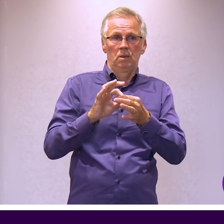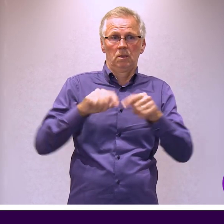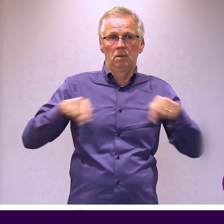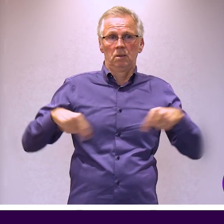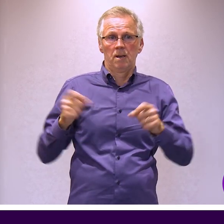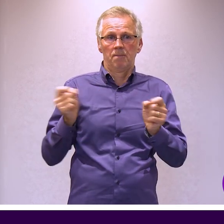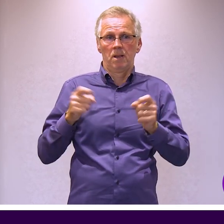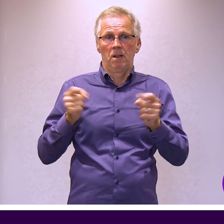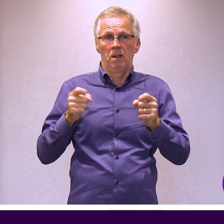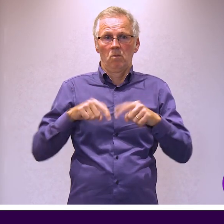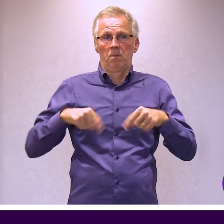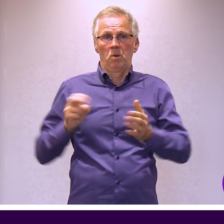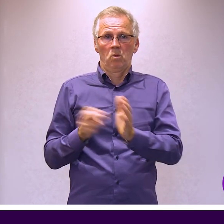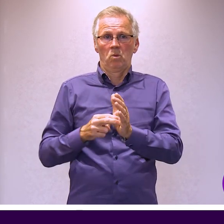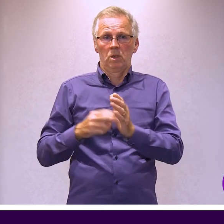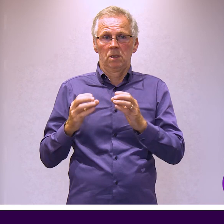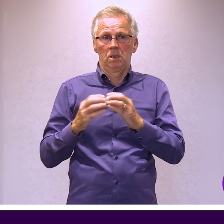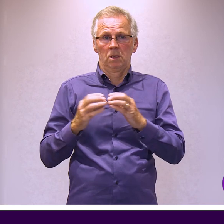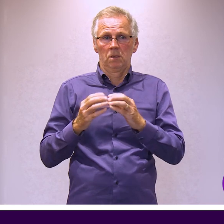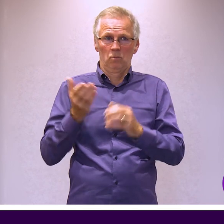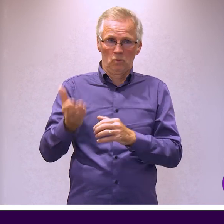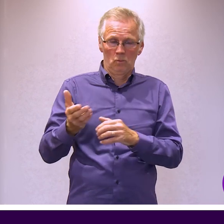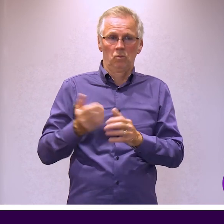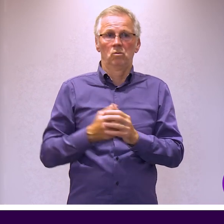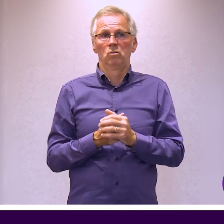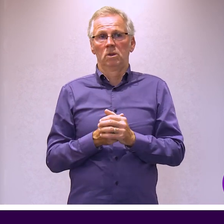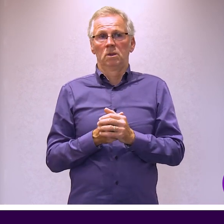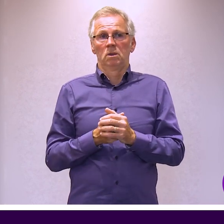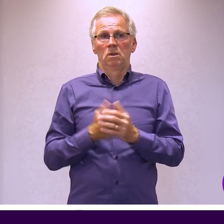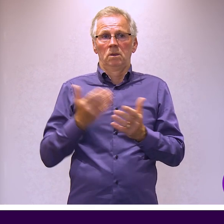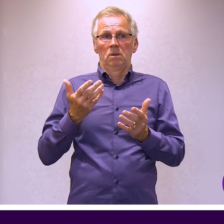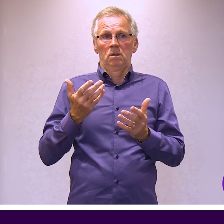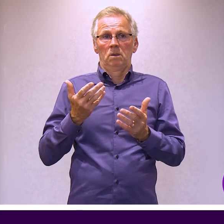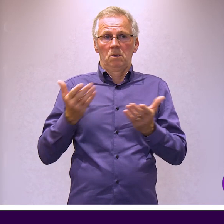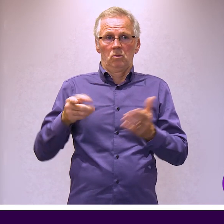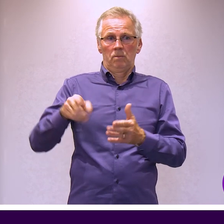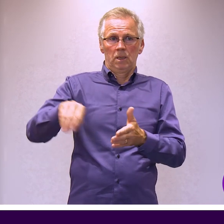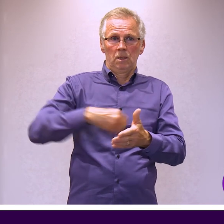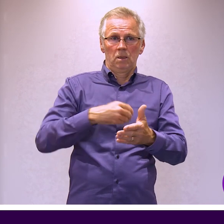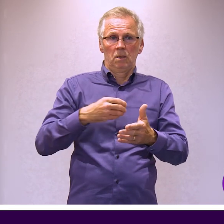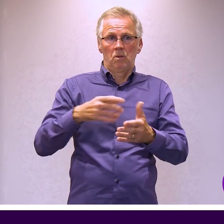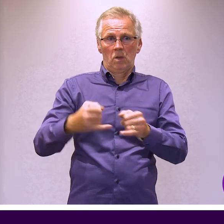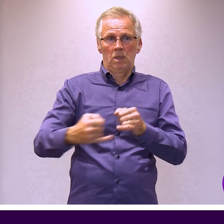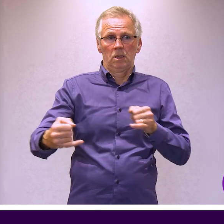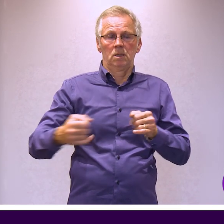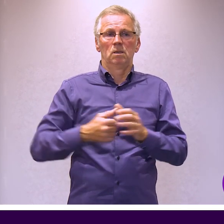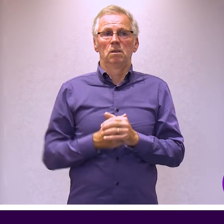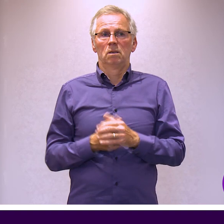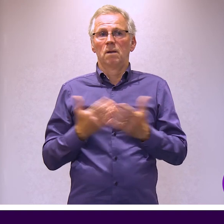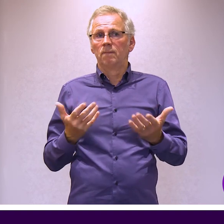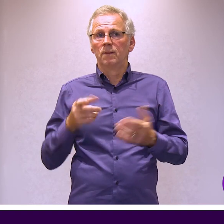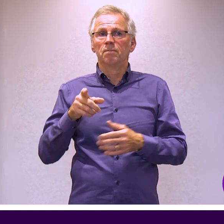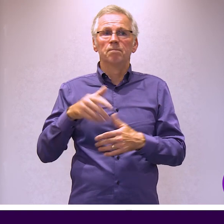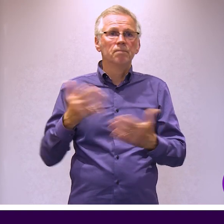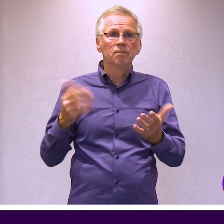and we will book the tickets for you to let you pay for them online. If you have any problems or questions